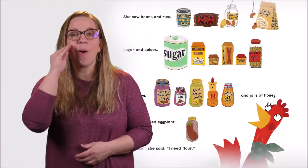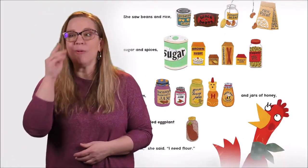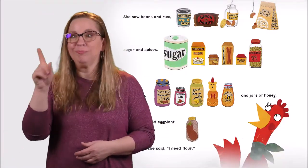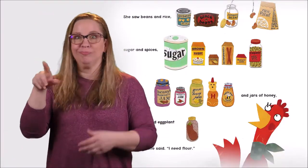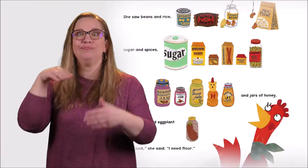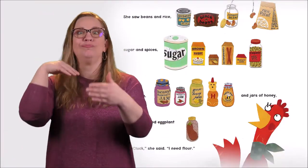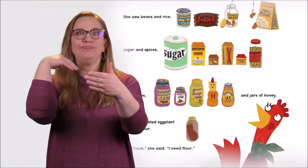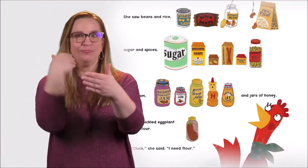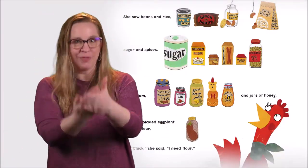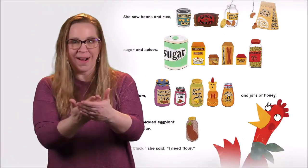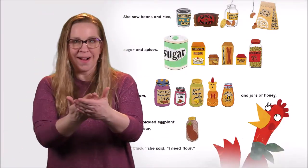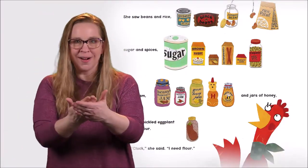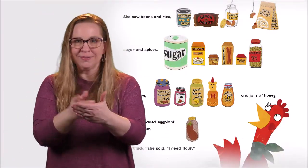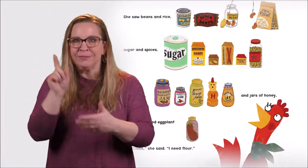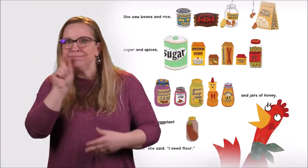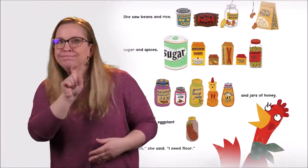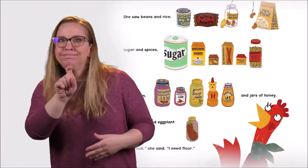When she got home, she opened the cupboard.